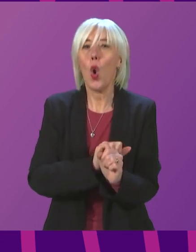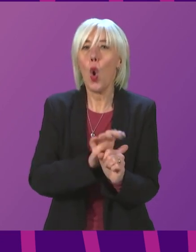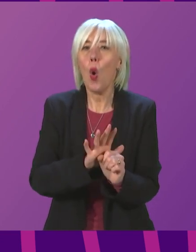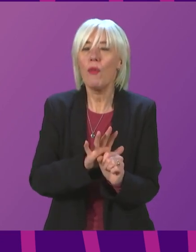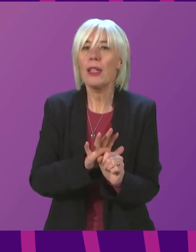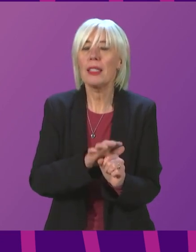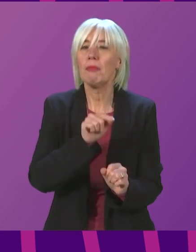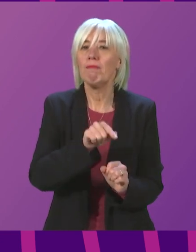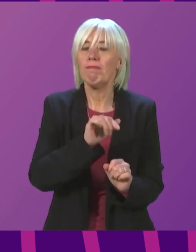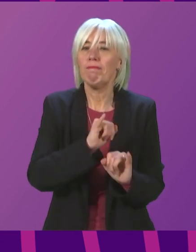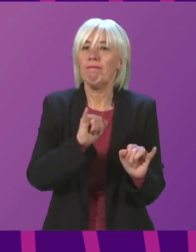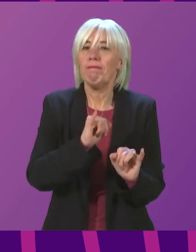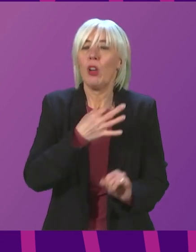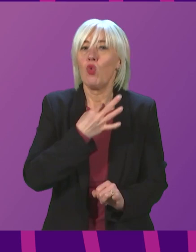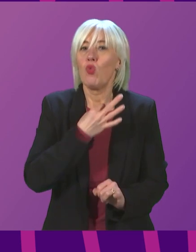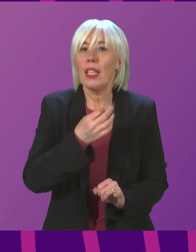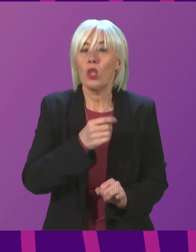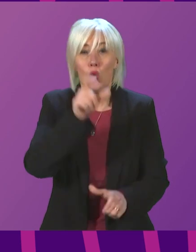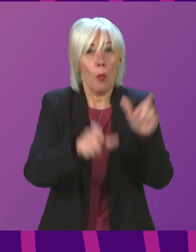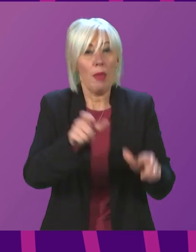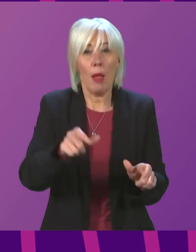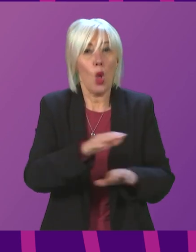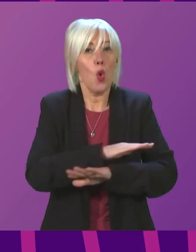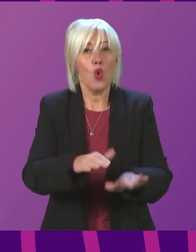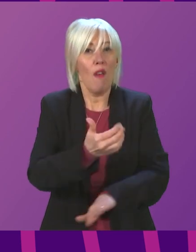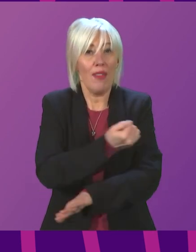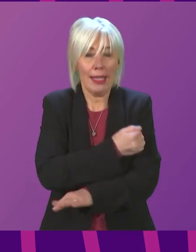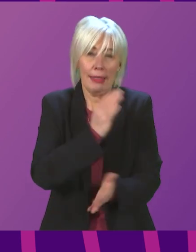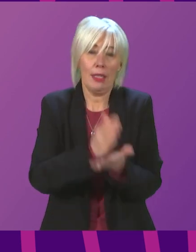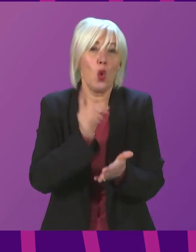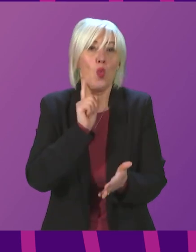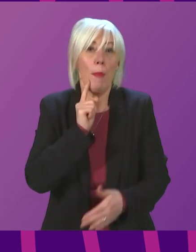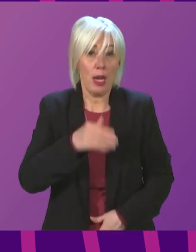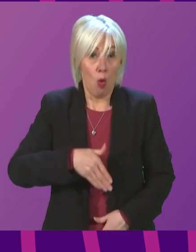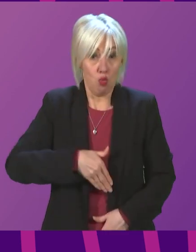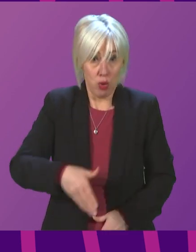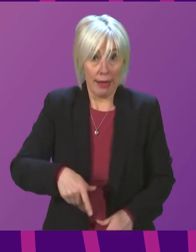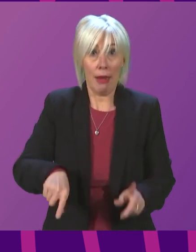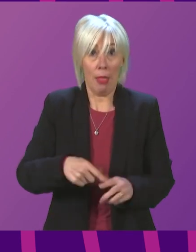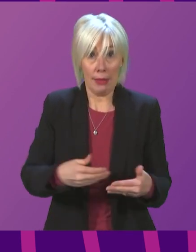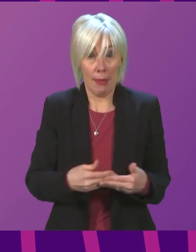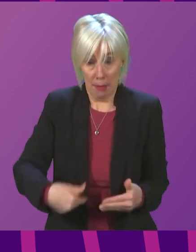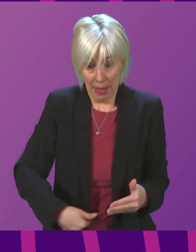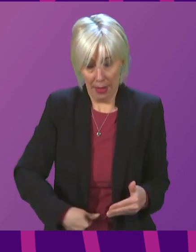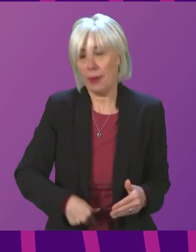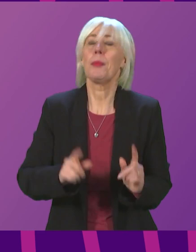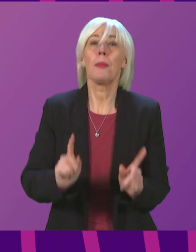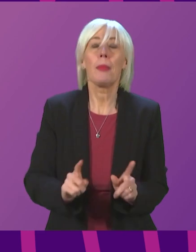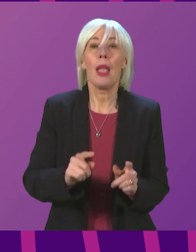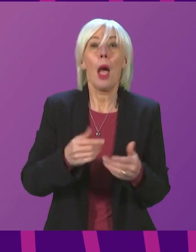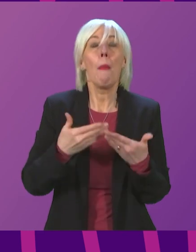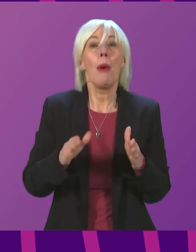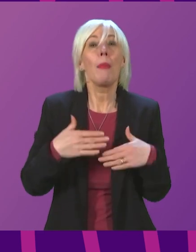to pose a serious risk to unvaccinated pregnant women and their babies. Data from Public Health Scotland shows